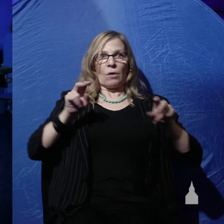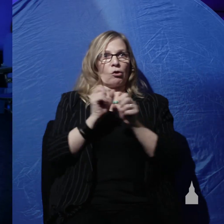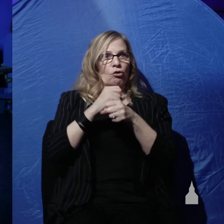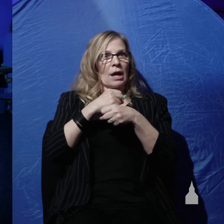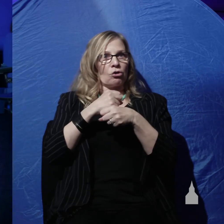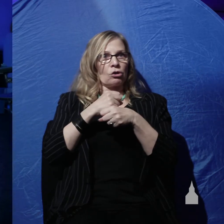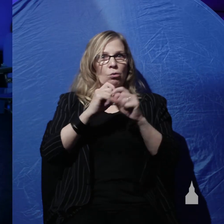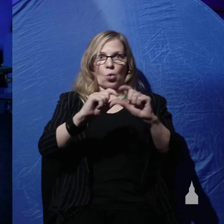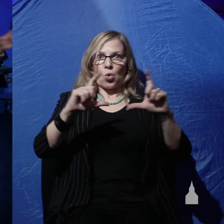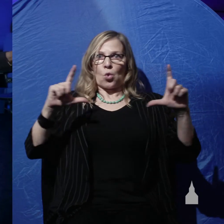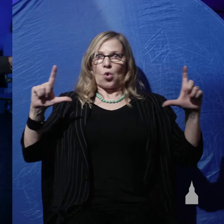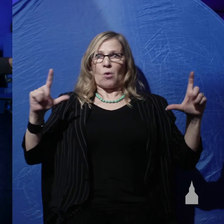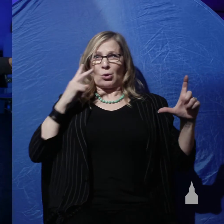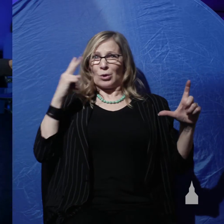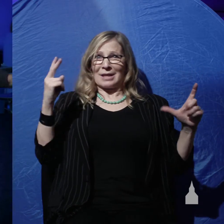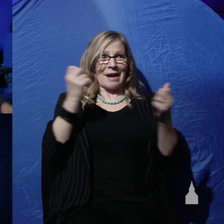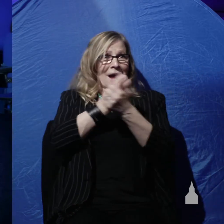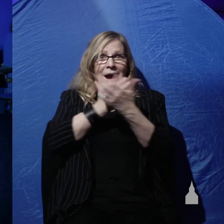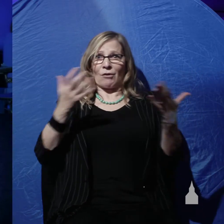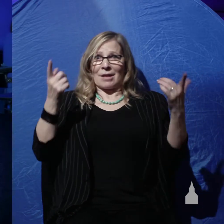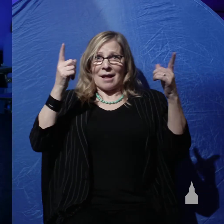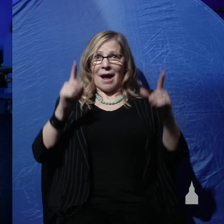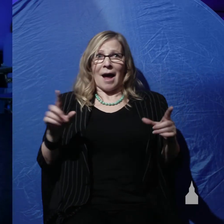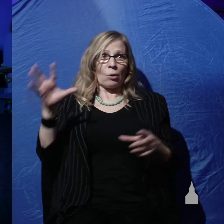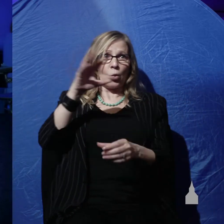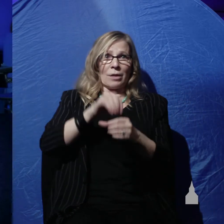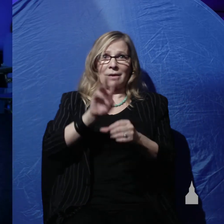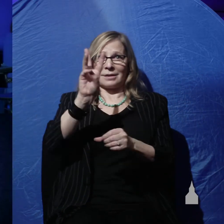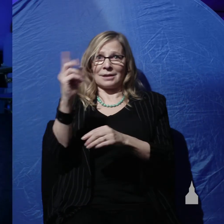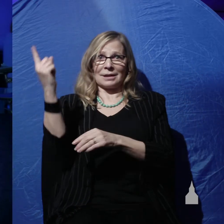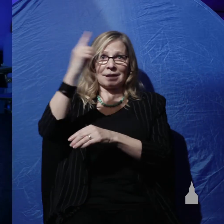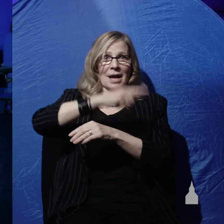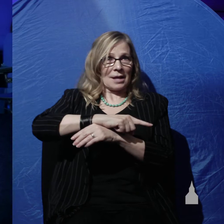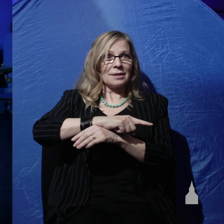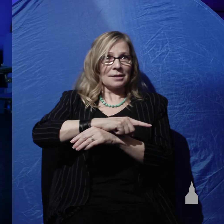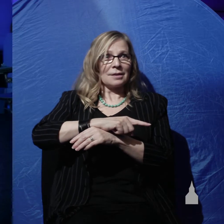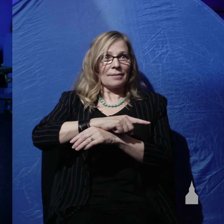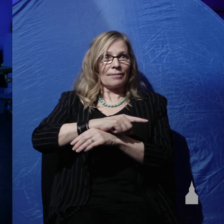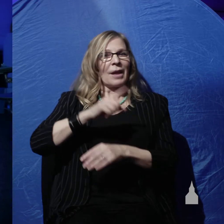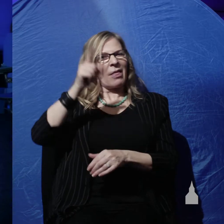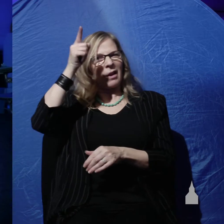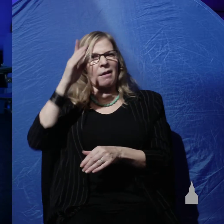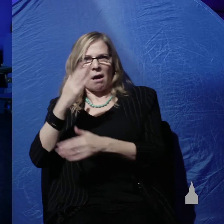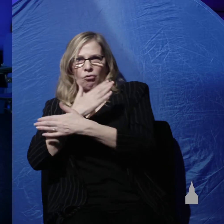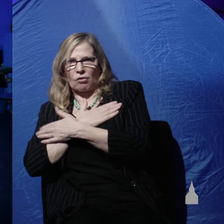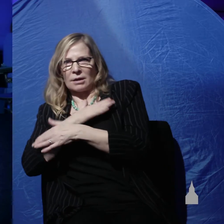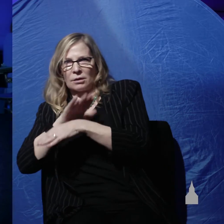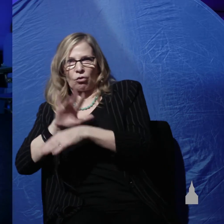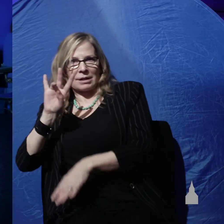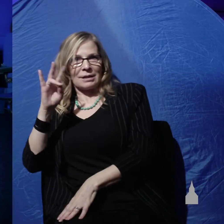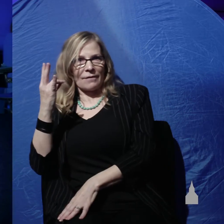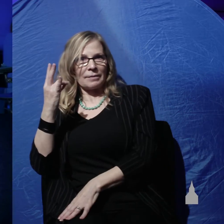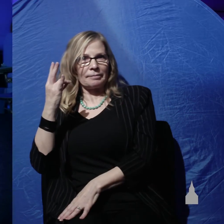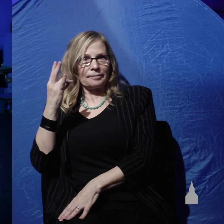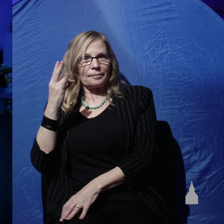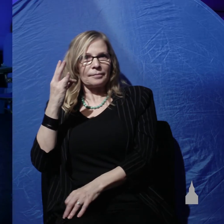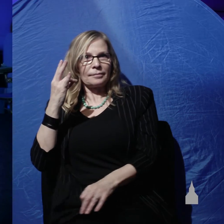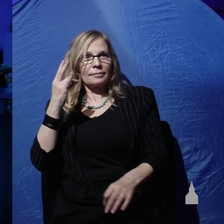everything that happened in those six days and God resting on the seventh. And then Genesis